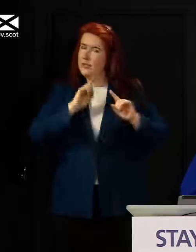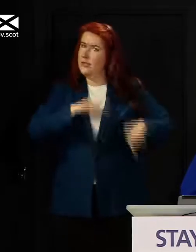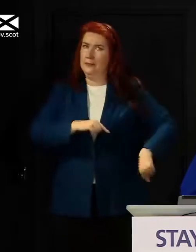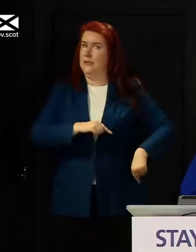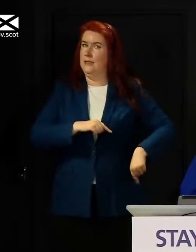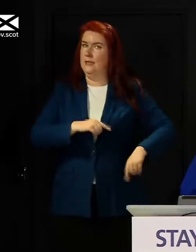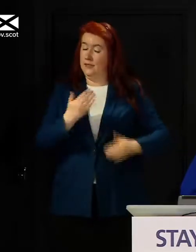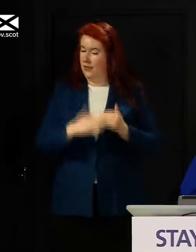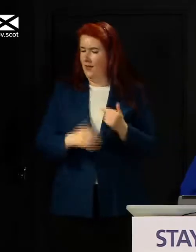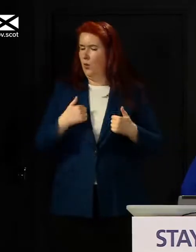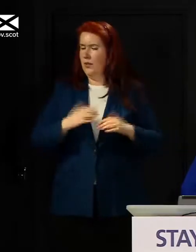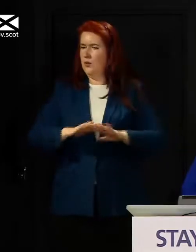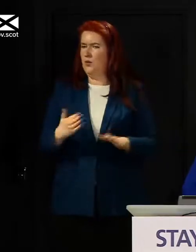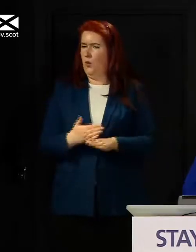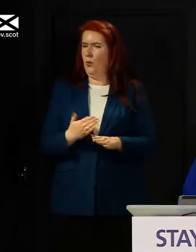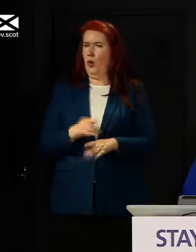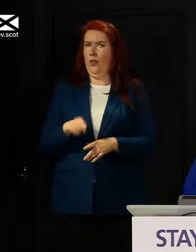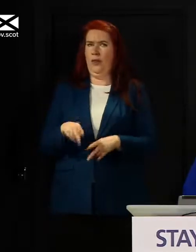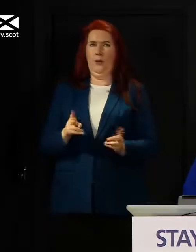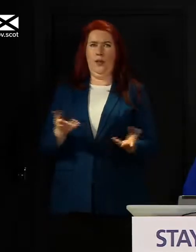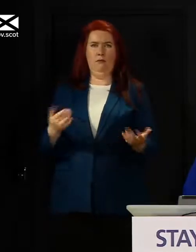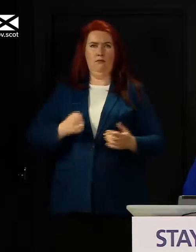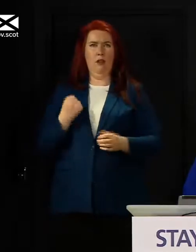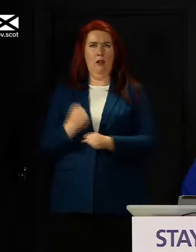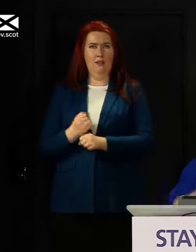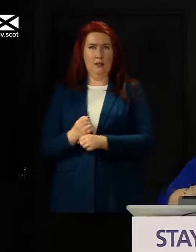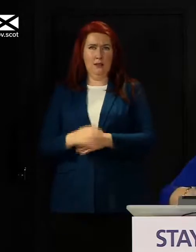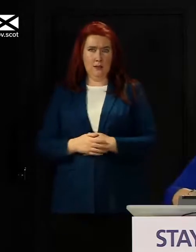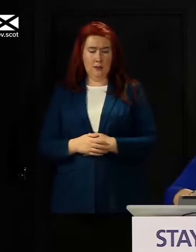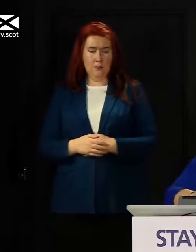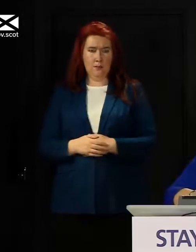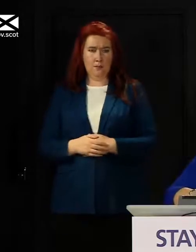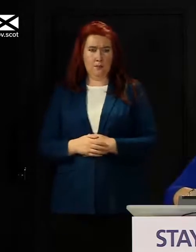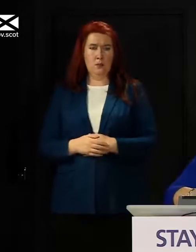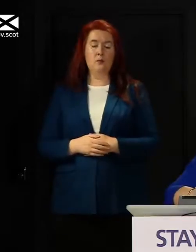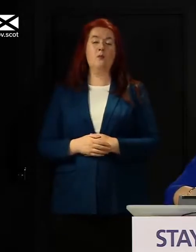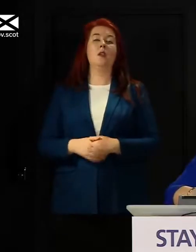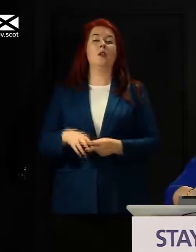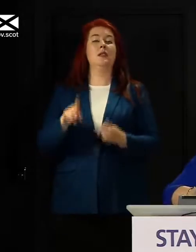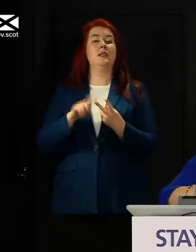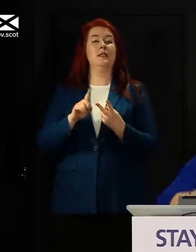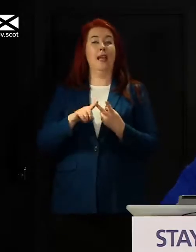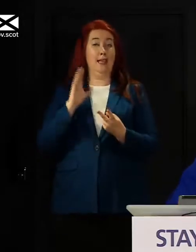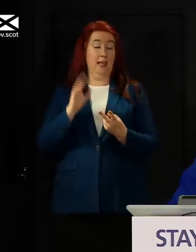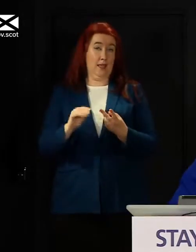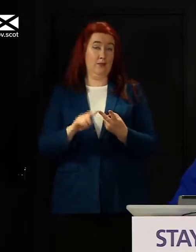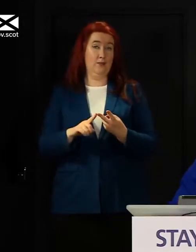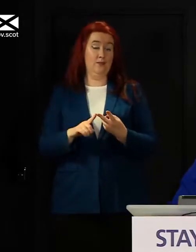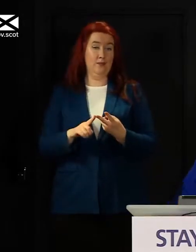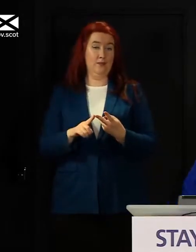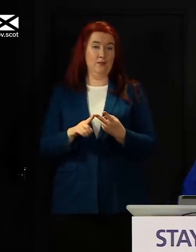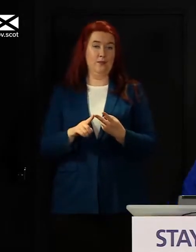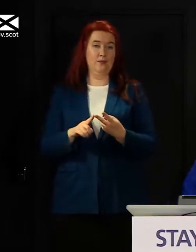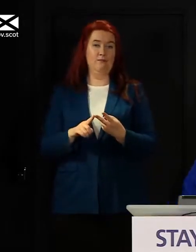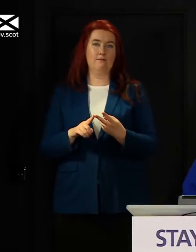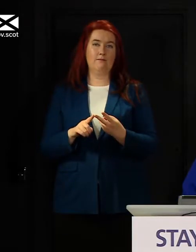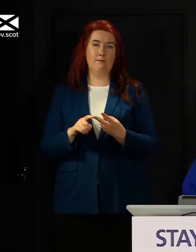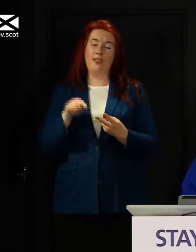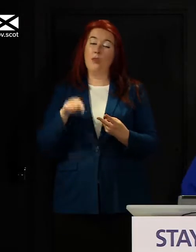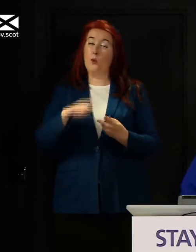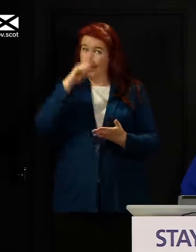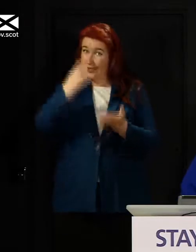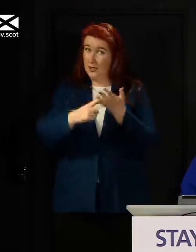not how we work as a government and the second thing I would say is that these are clinical